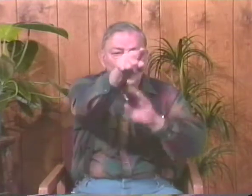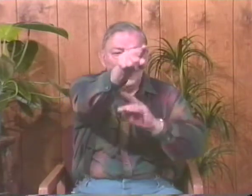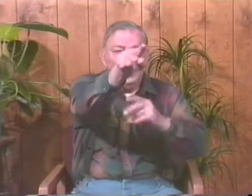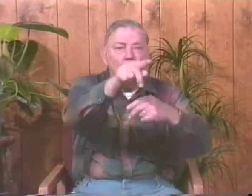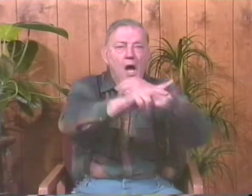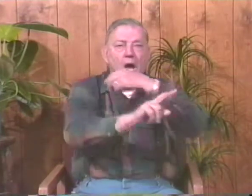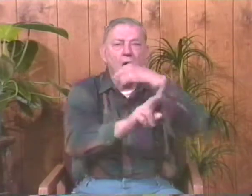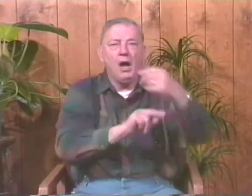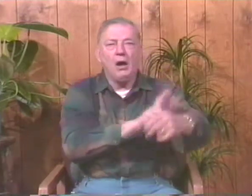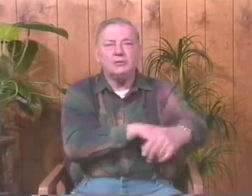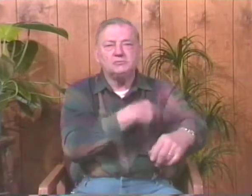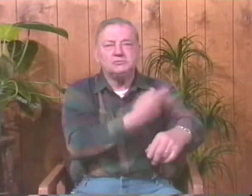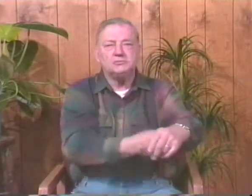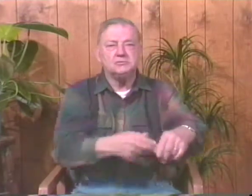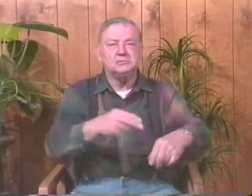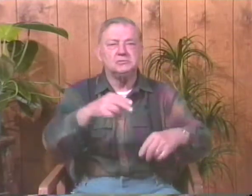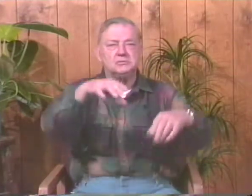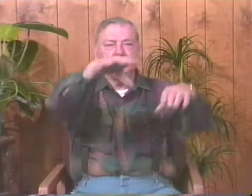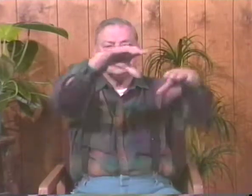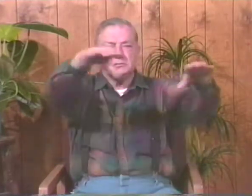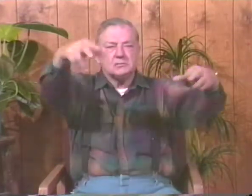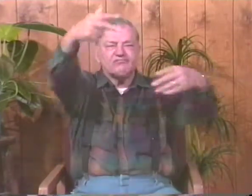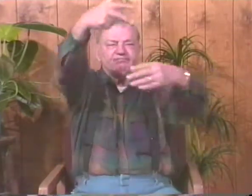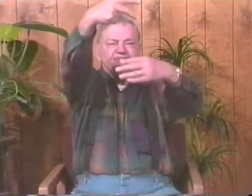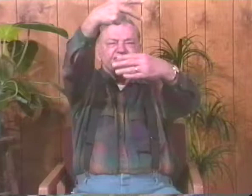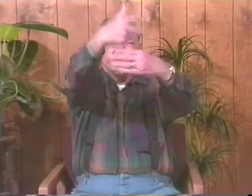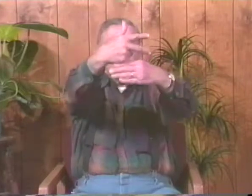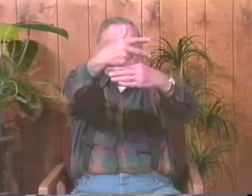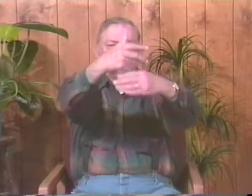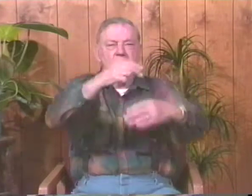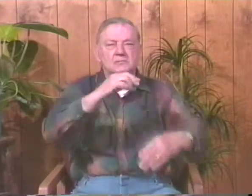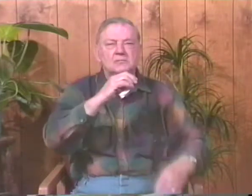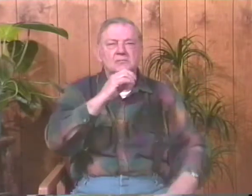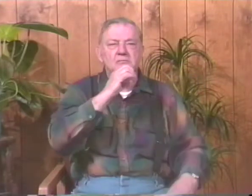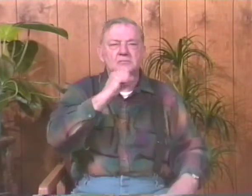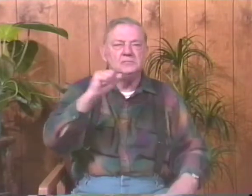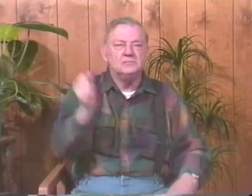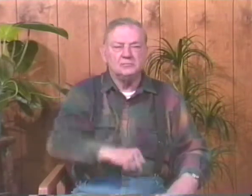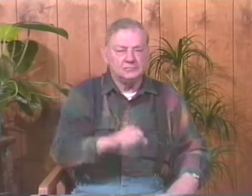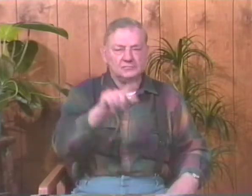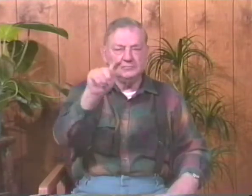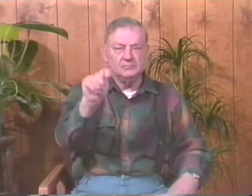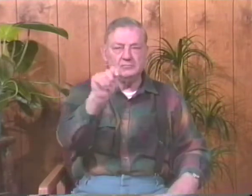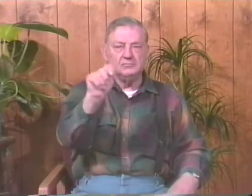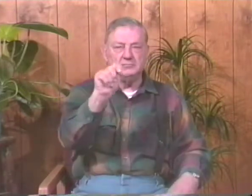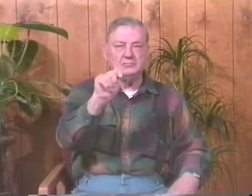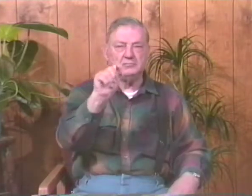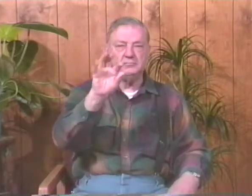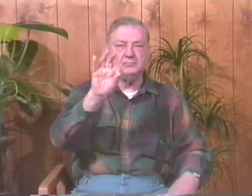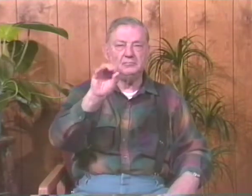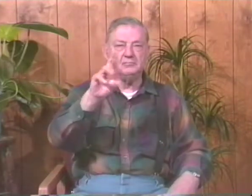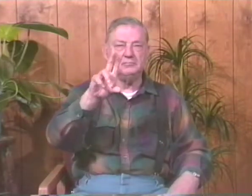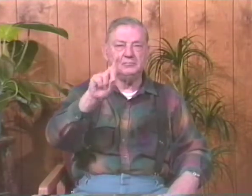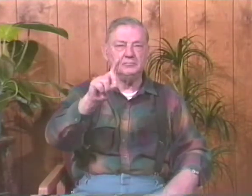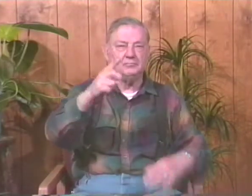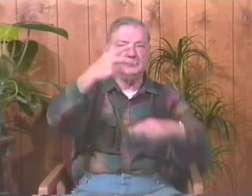and through the doorways I saw this vehicle parked out there. It was an old T Ford